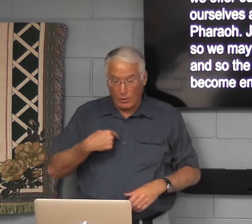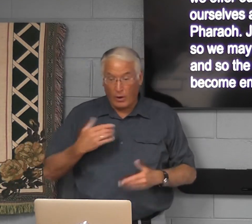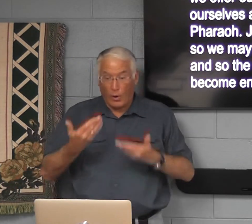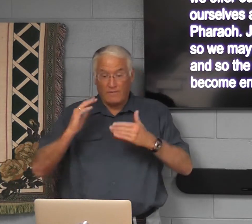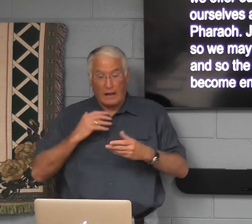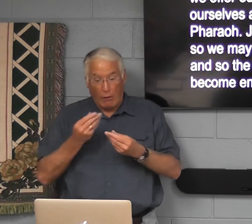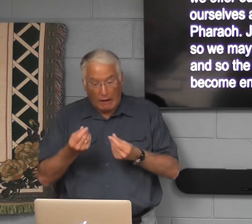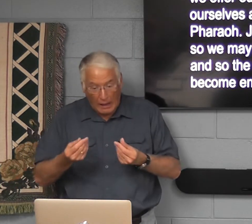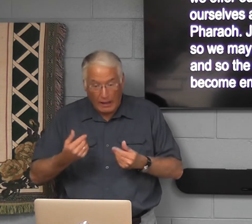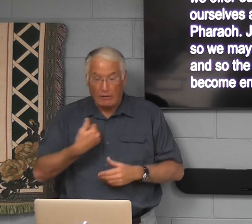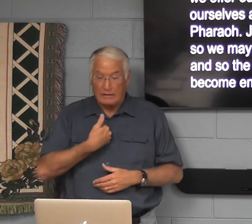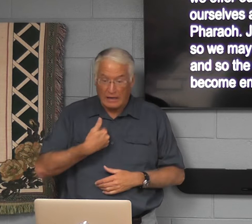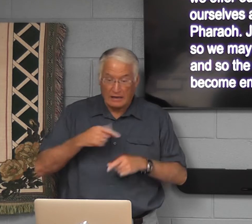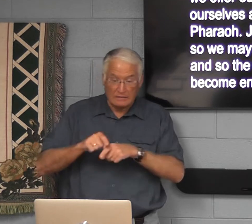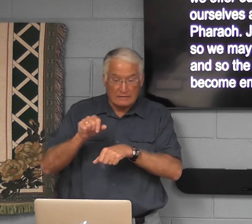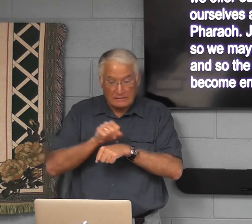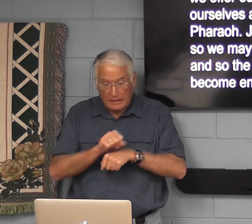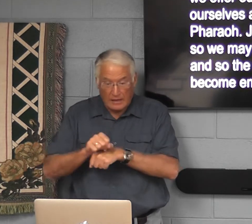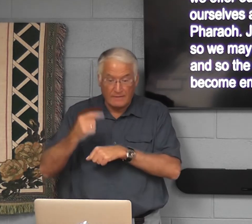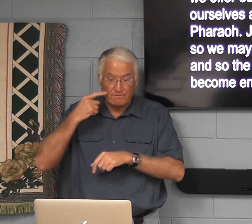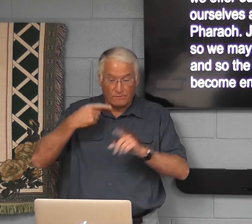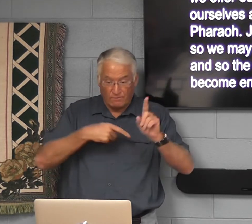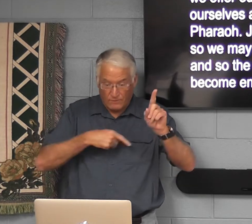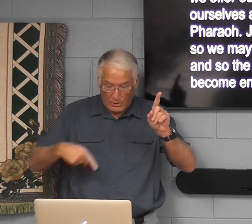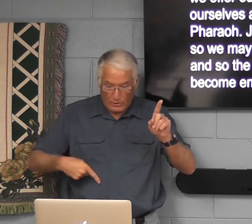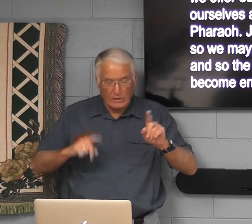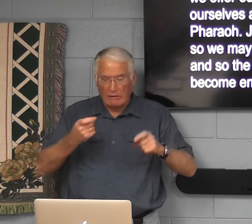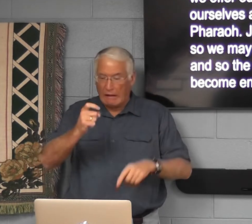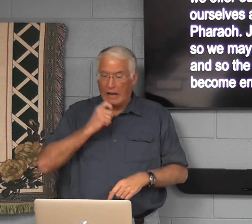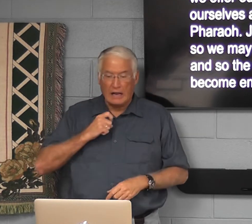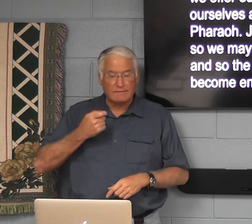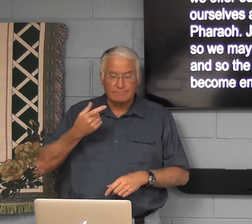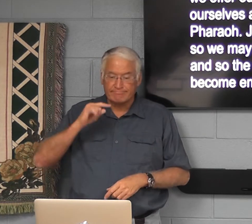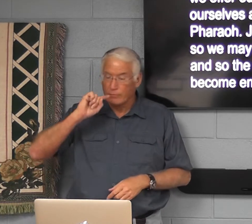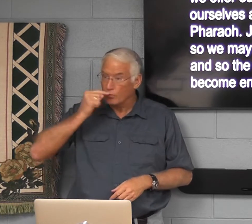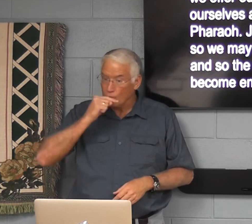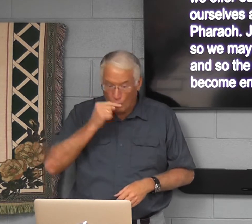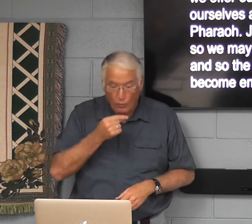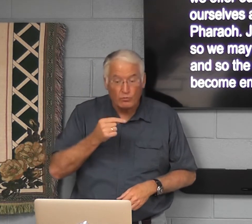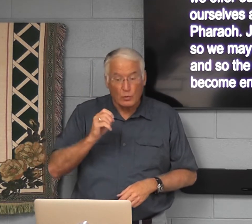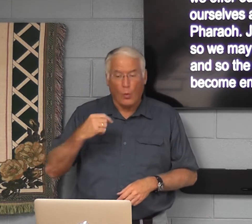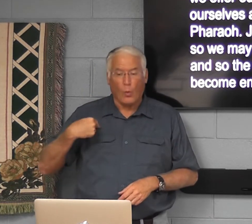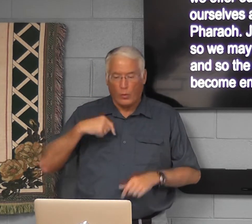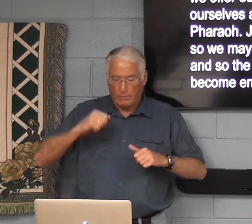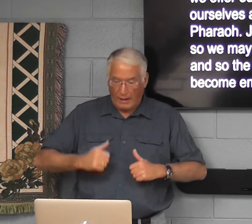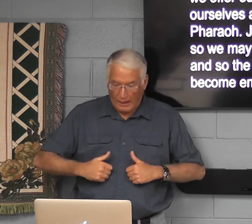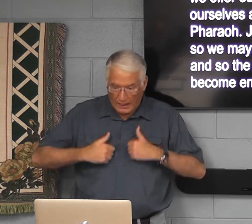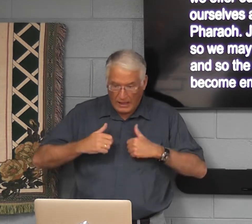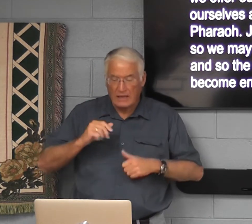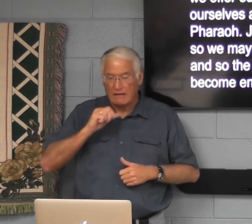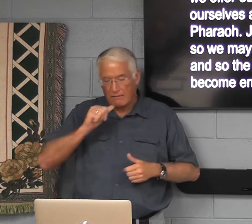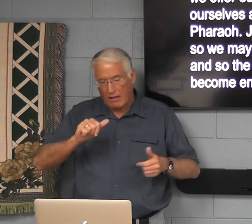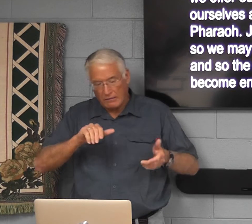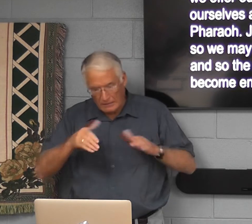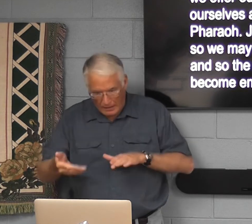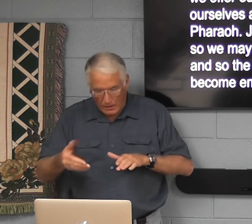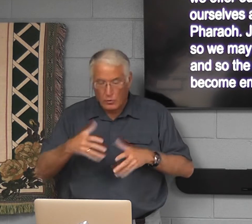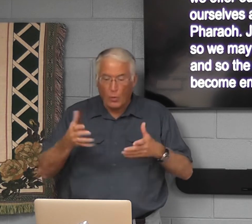We offer our land ourselves as slaves for Pharaoh. Just give us grain so that we may live and not die.